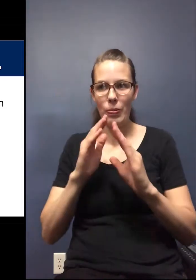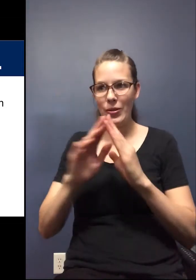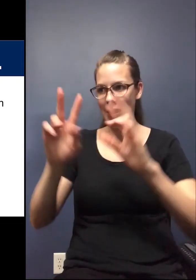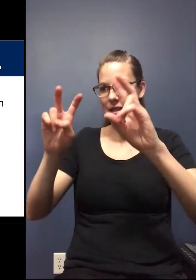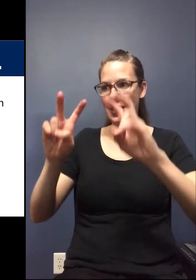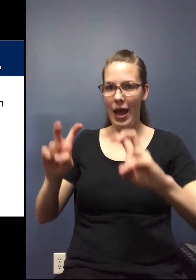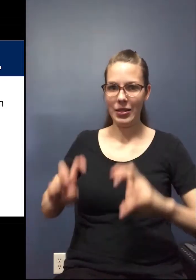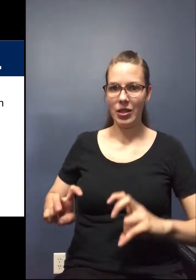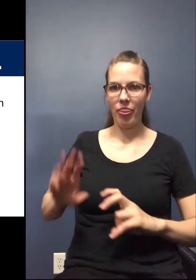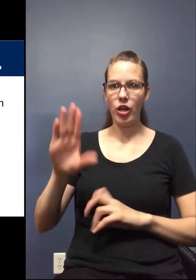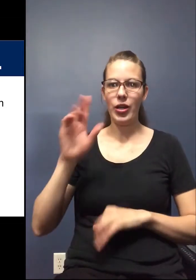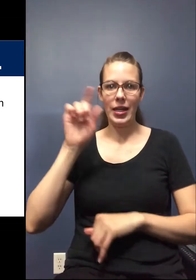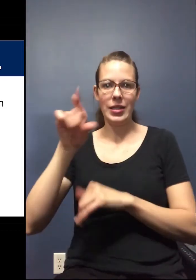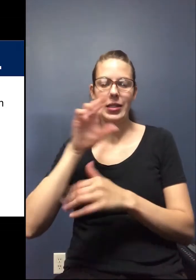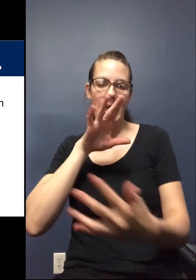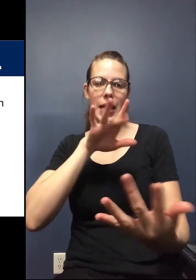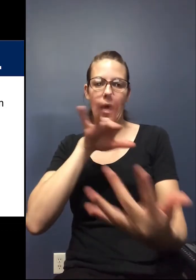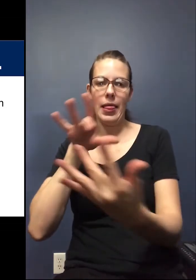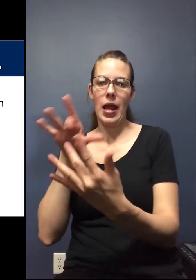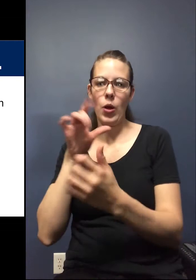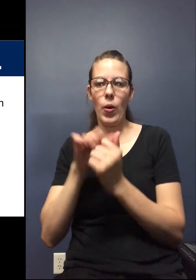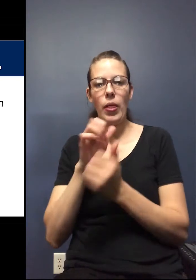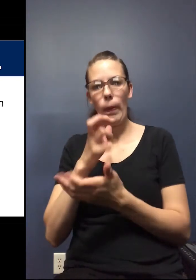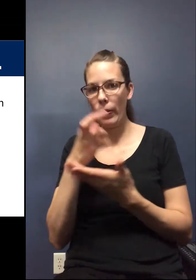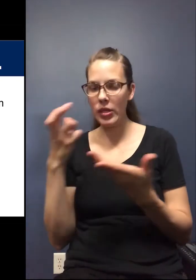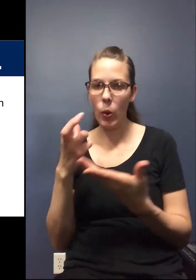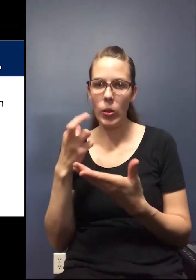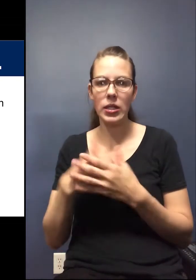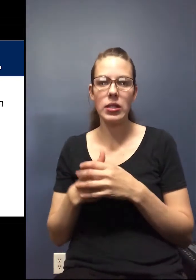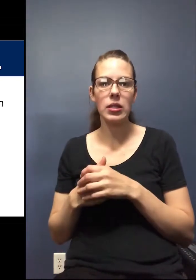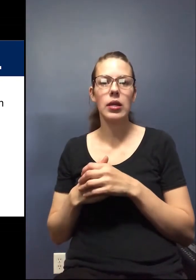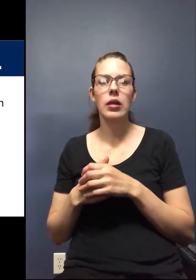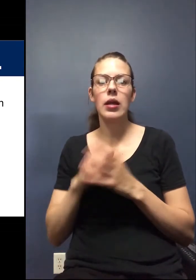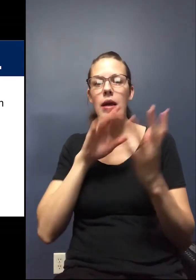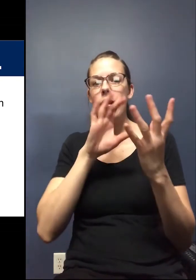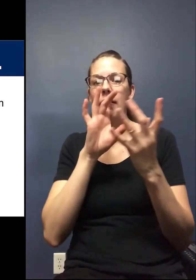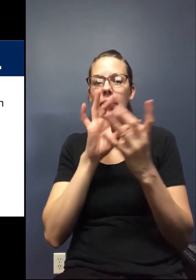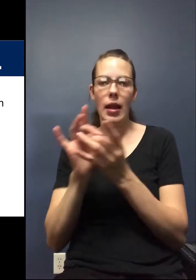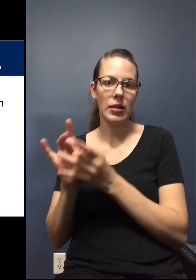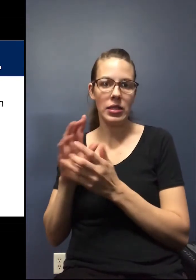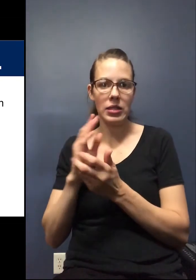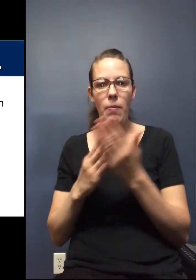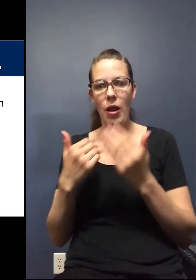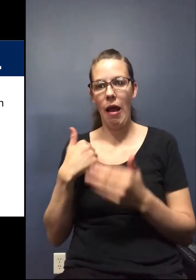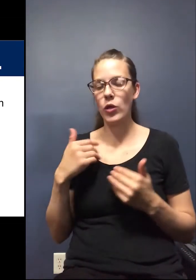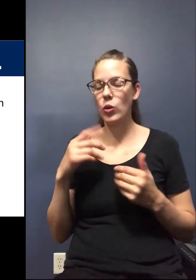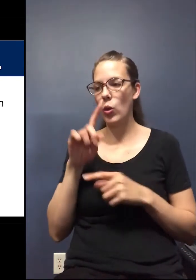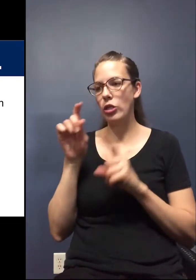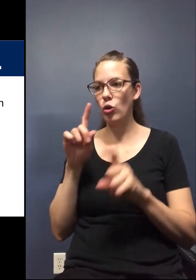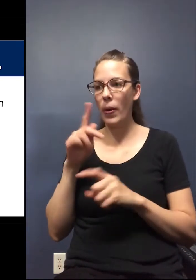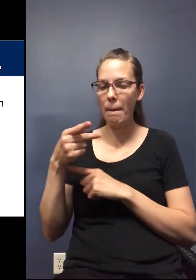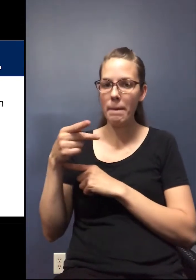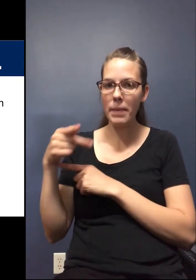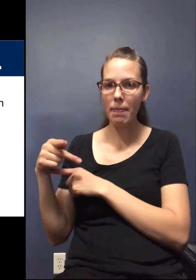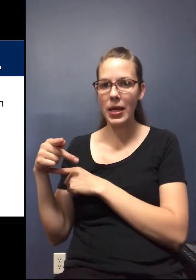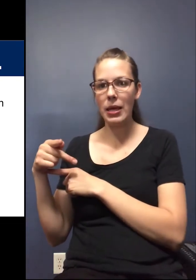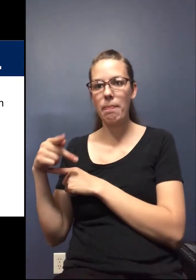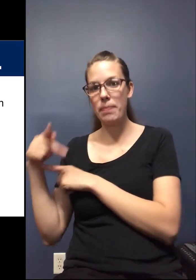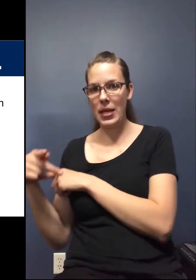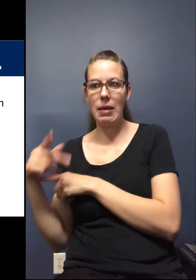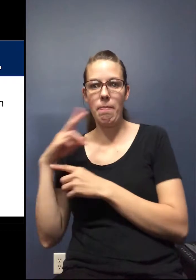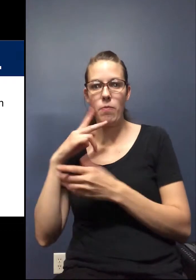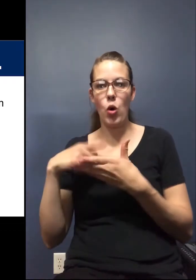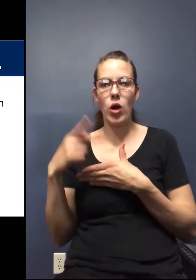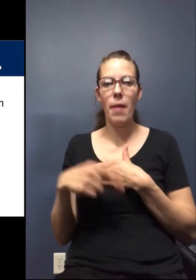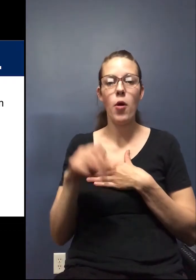assess their needs and get them connected with resources, whether it's connecting somebody who has questions about the PPP program